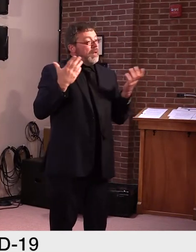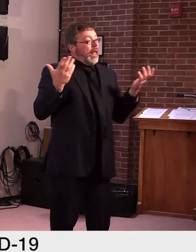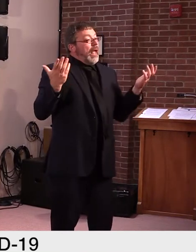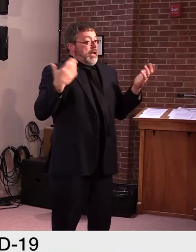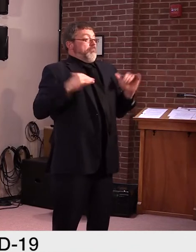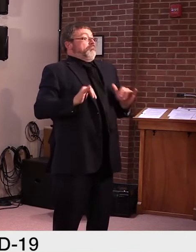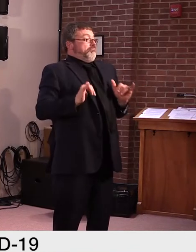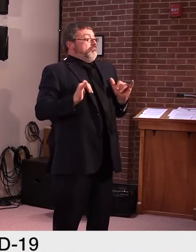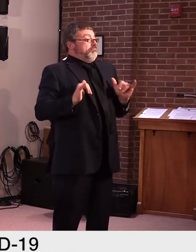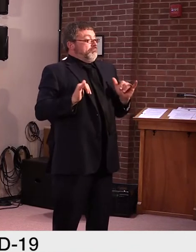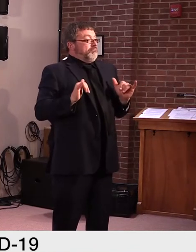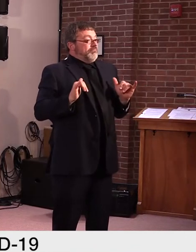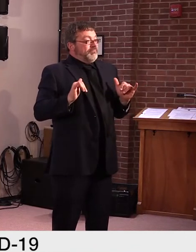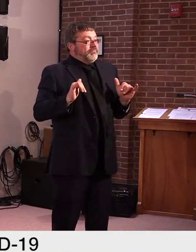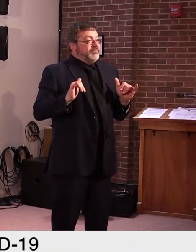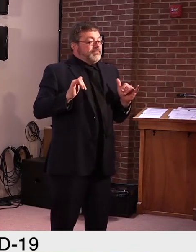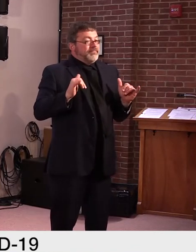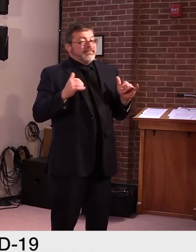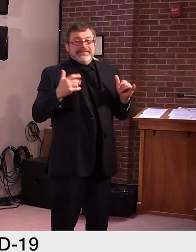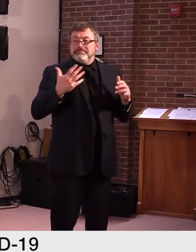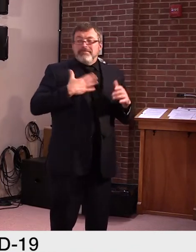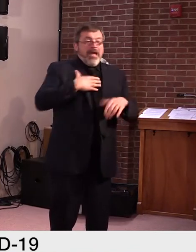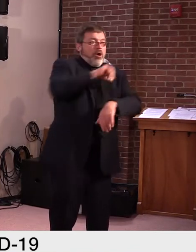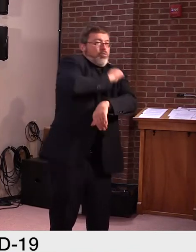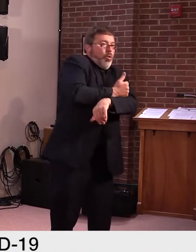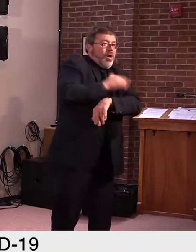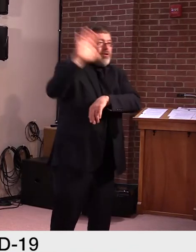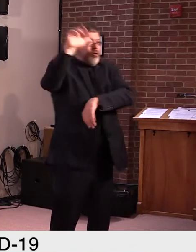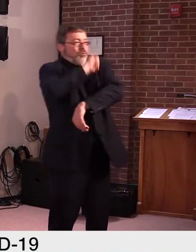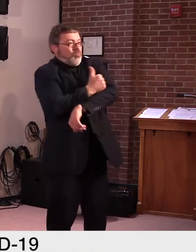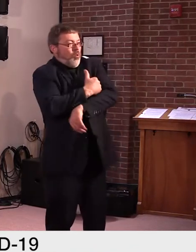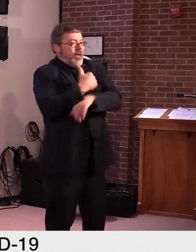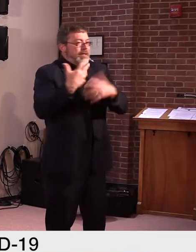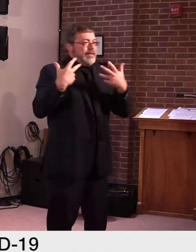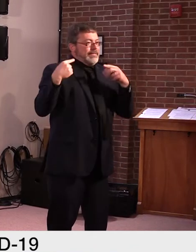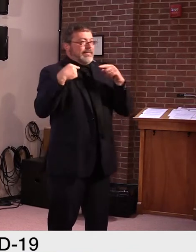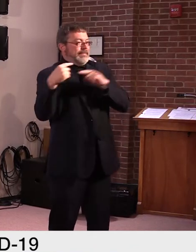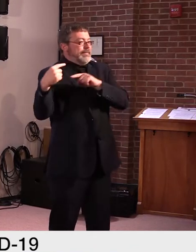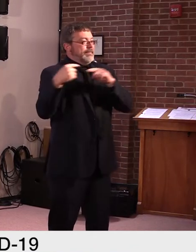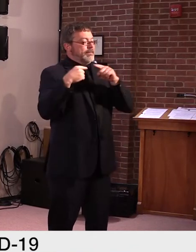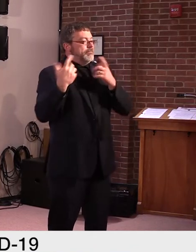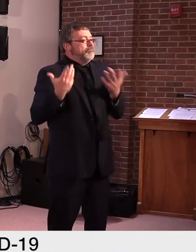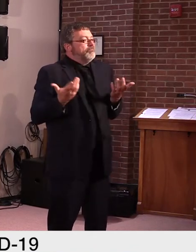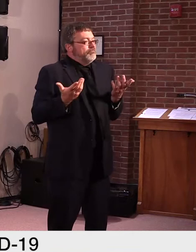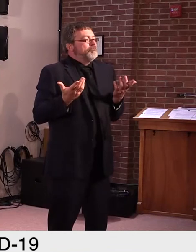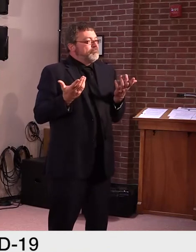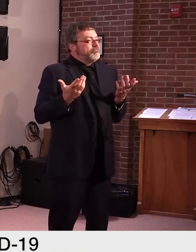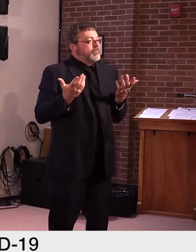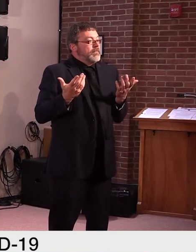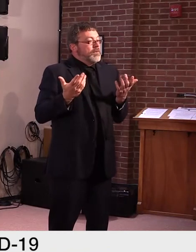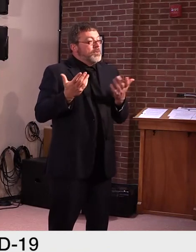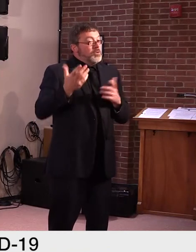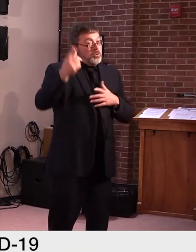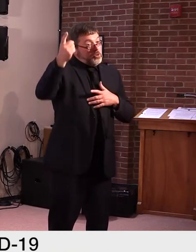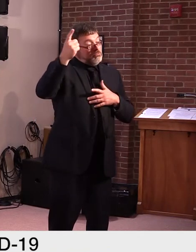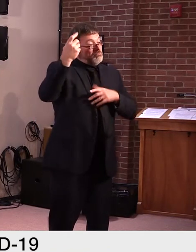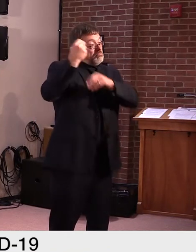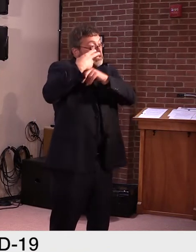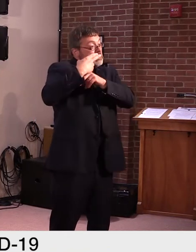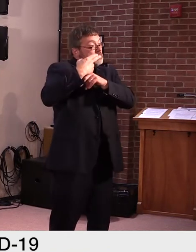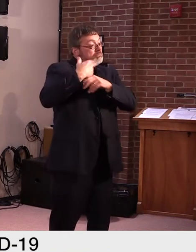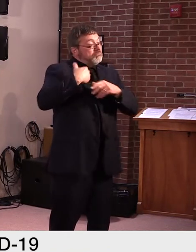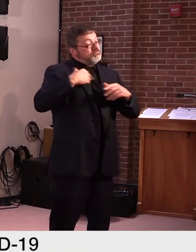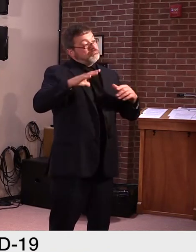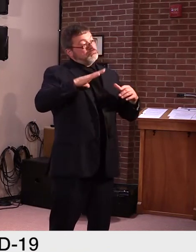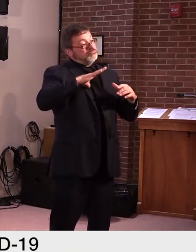mechanism there for the governor to okay whatever they put forward. So they have this 23 member board, 15